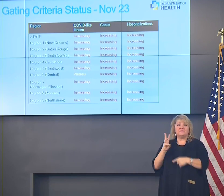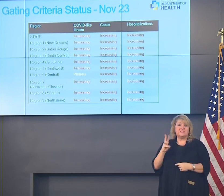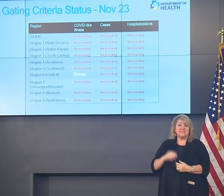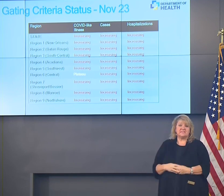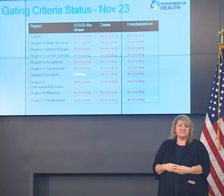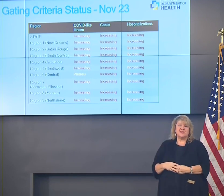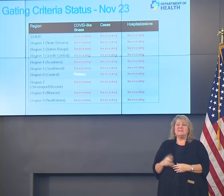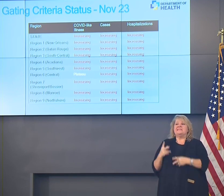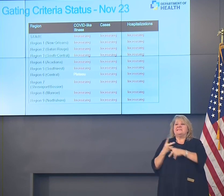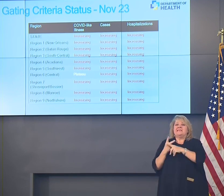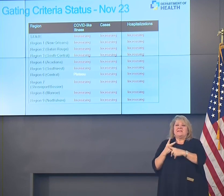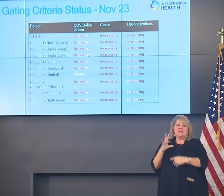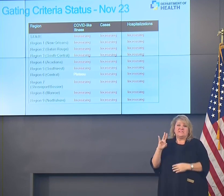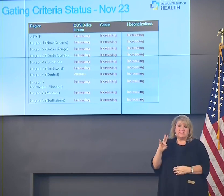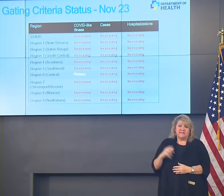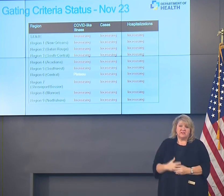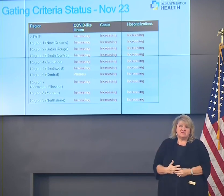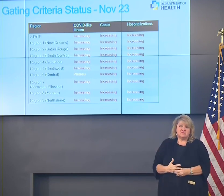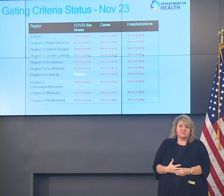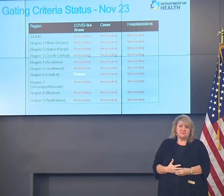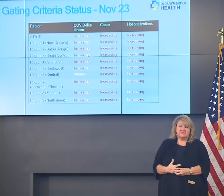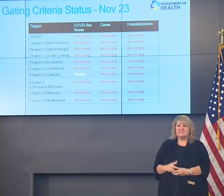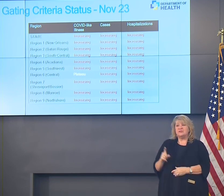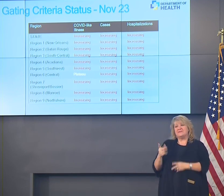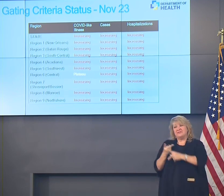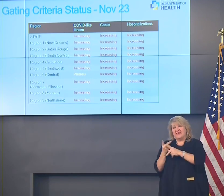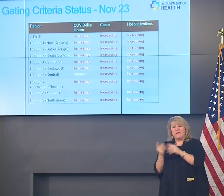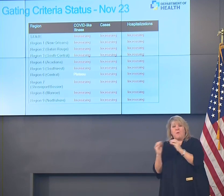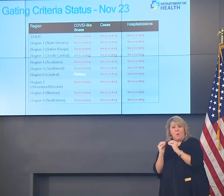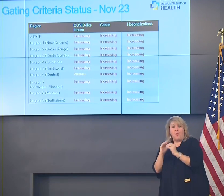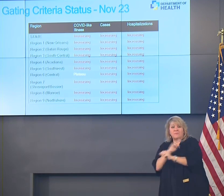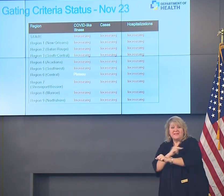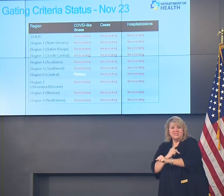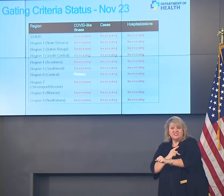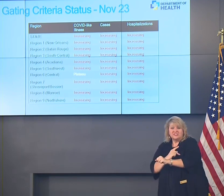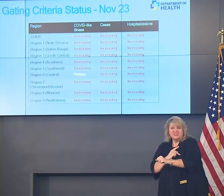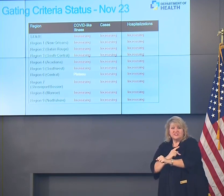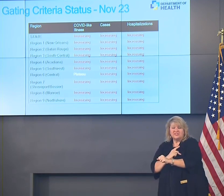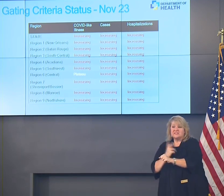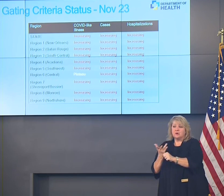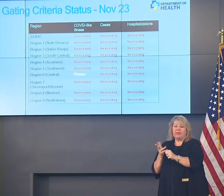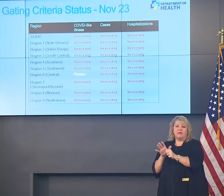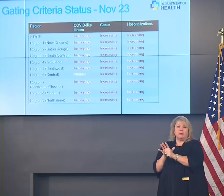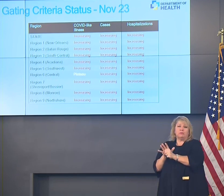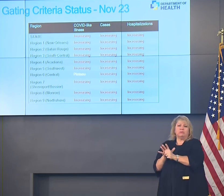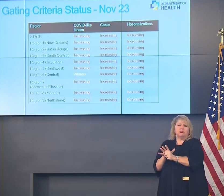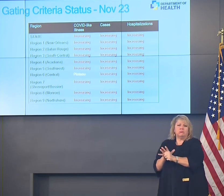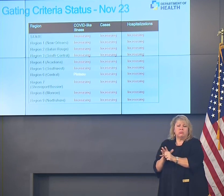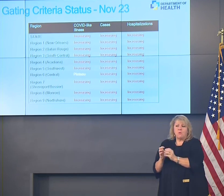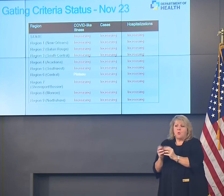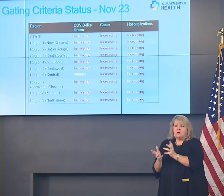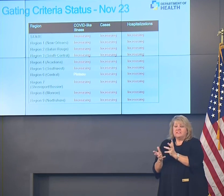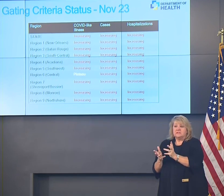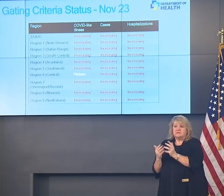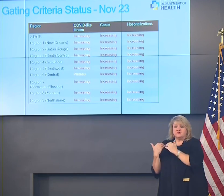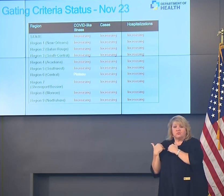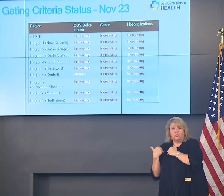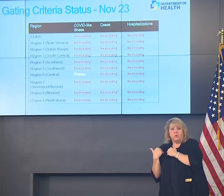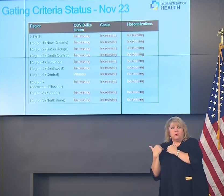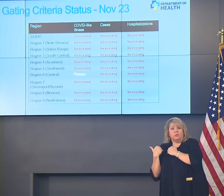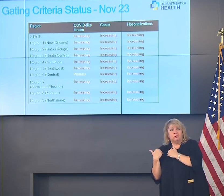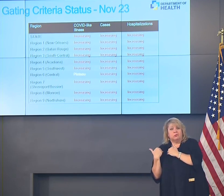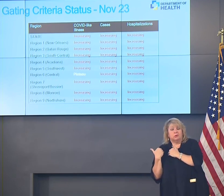seven patients. These small things have consequences. And it's really just the beginning.